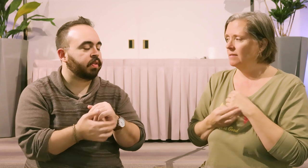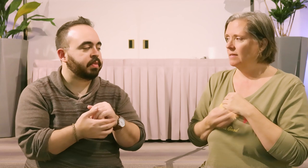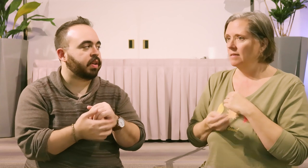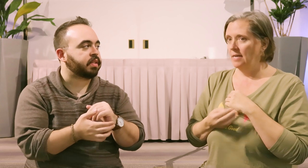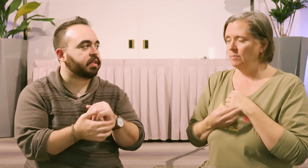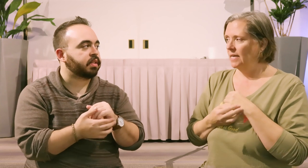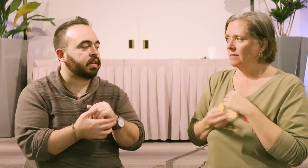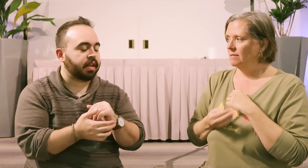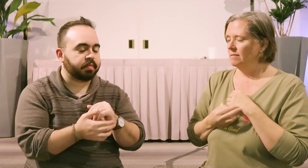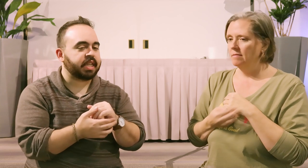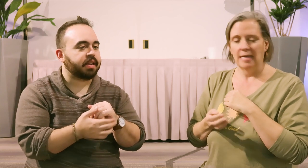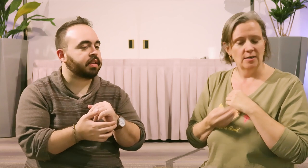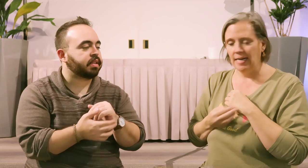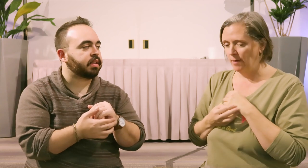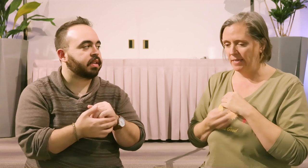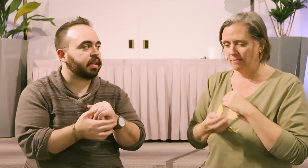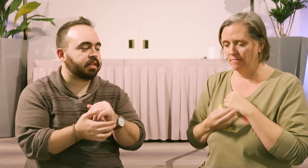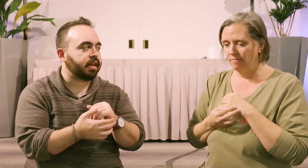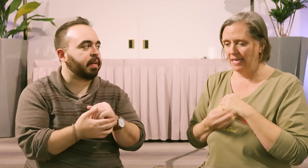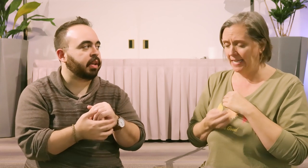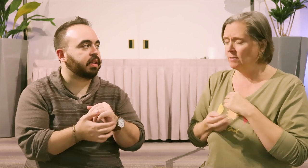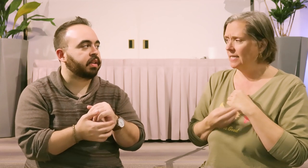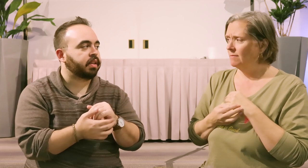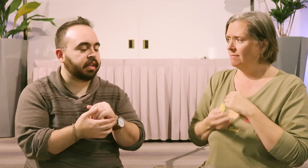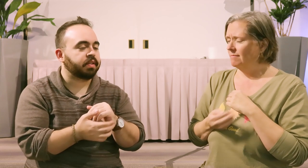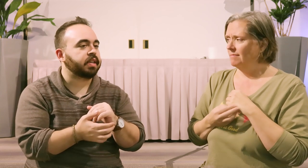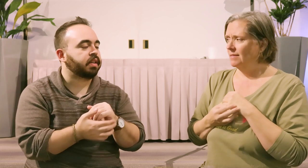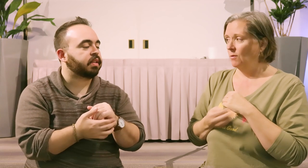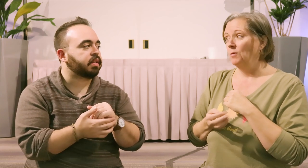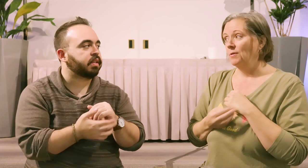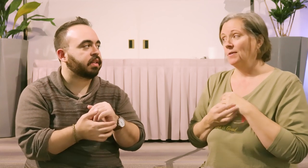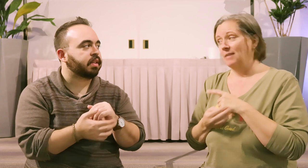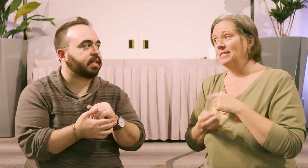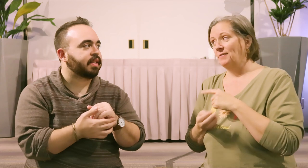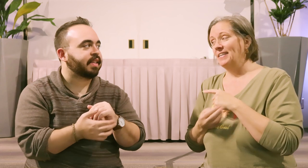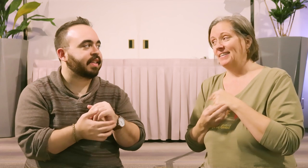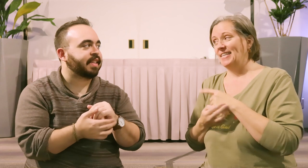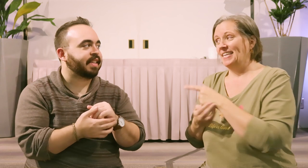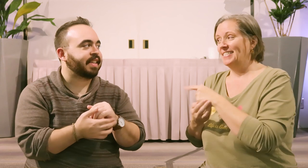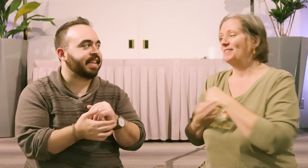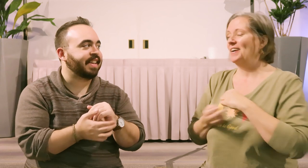though I'm stressed. And upset. And upset. And not happy. And guilty. And guilty. Or guilty or feeling guilty. There's a difference.